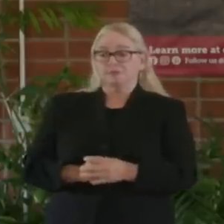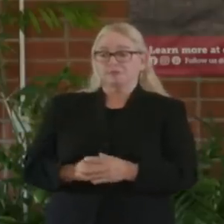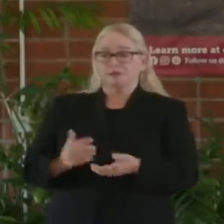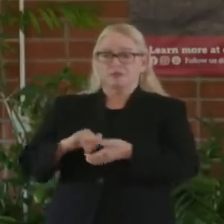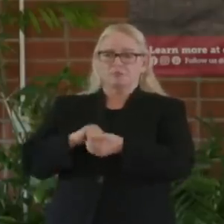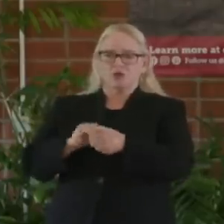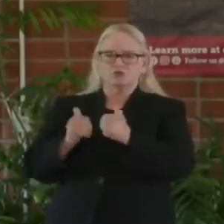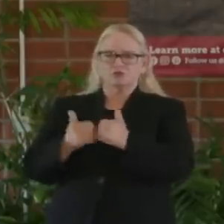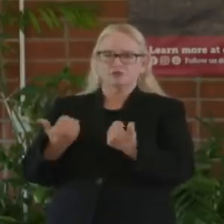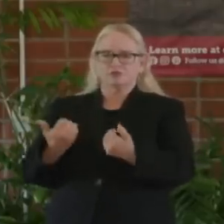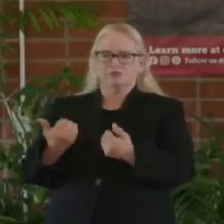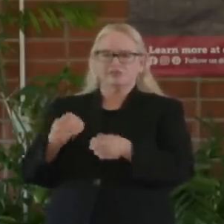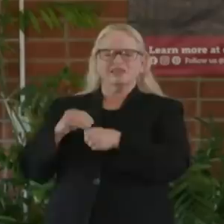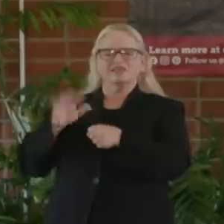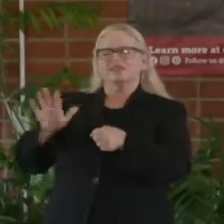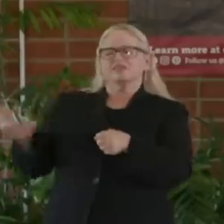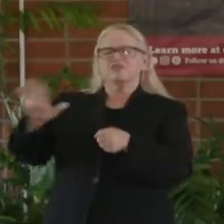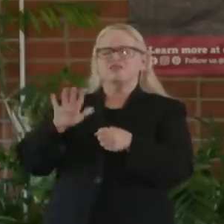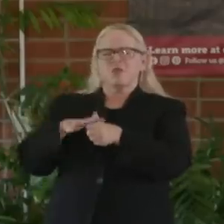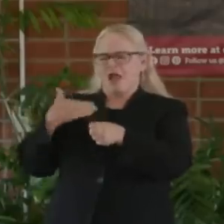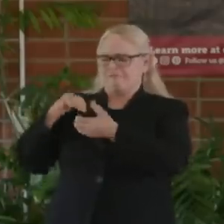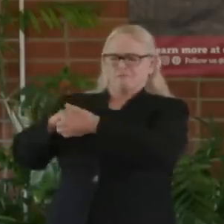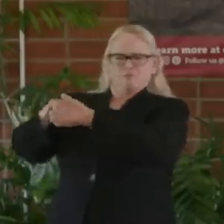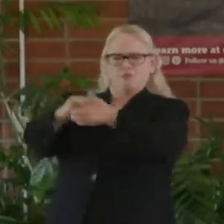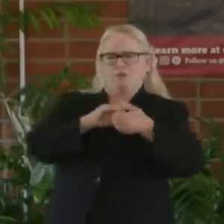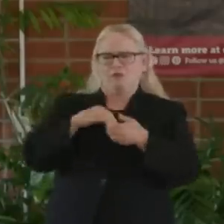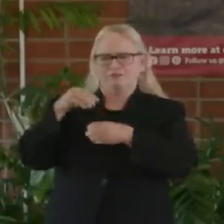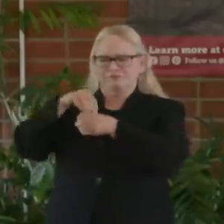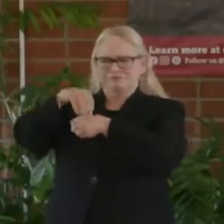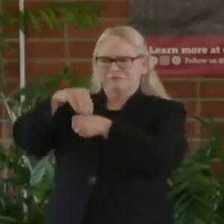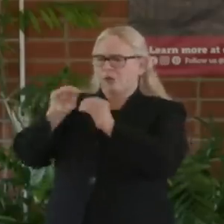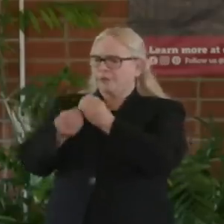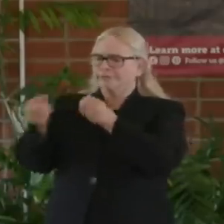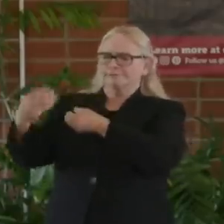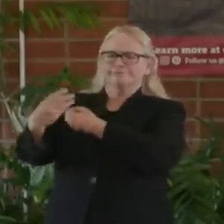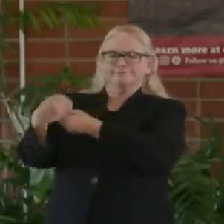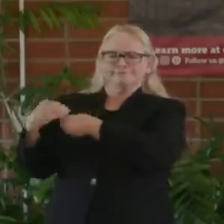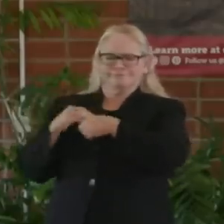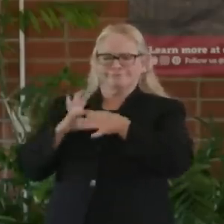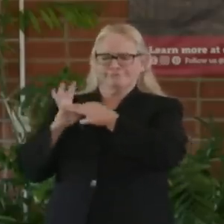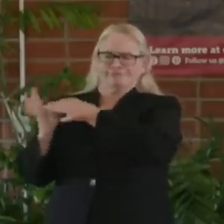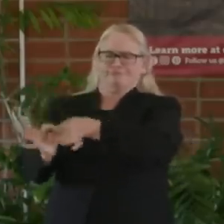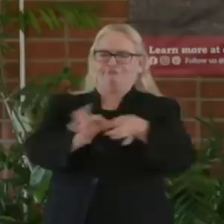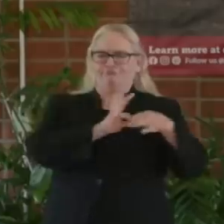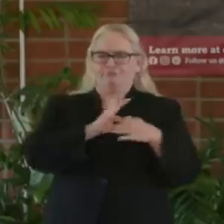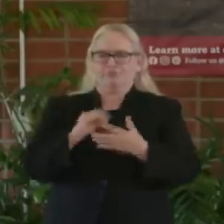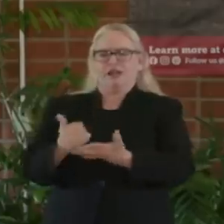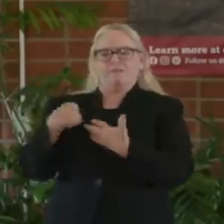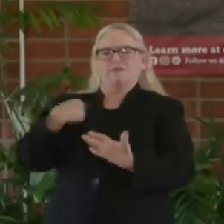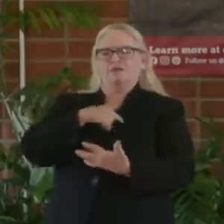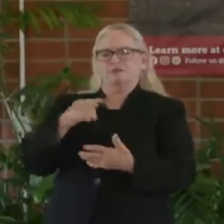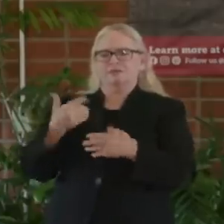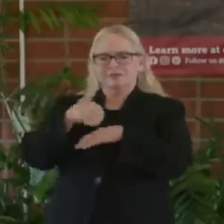developed at the local level, including community-based organizations that will be helping us and supporting